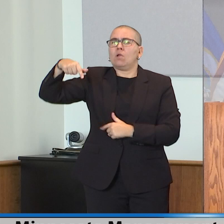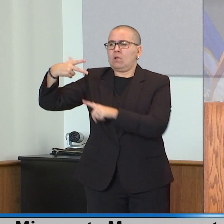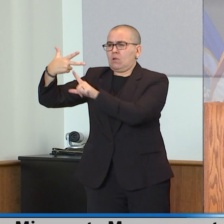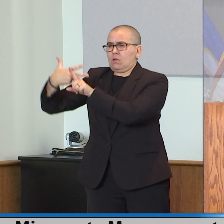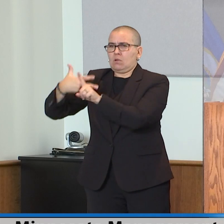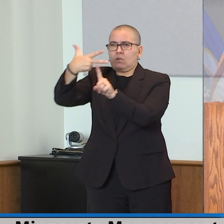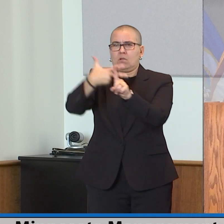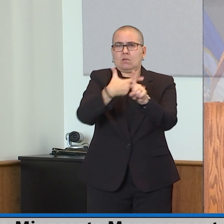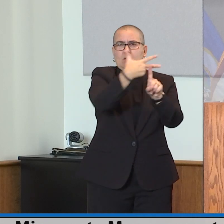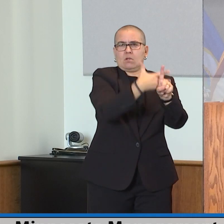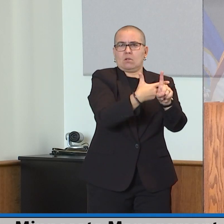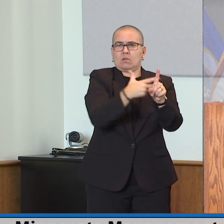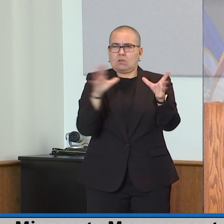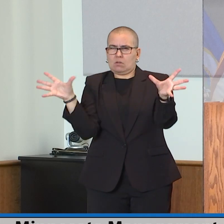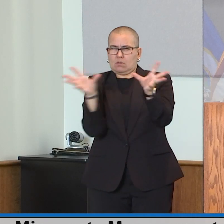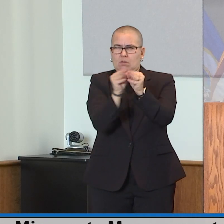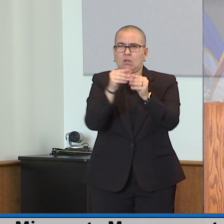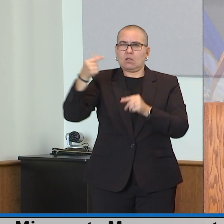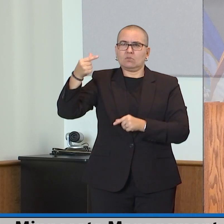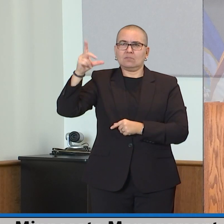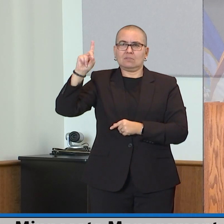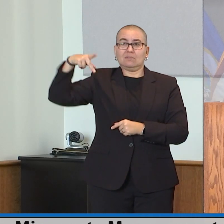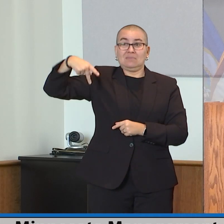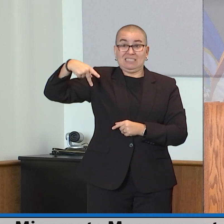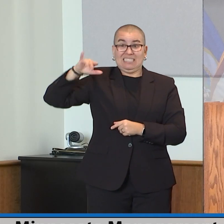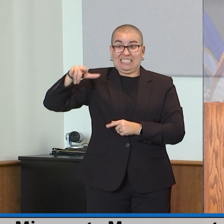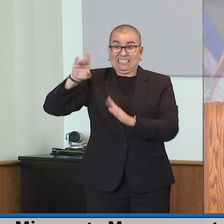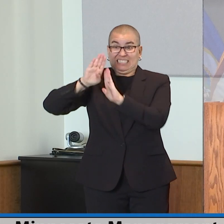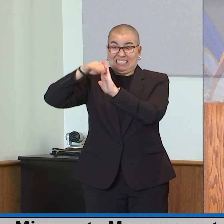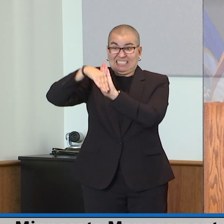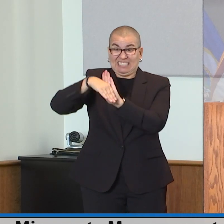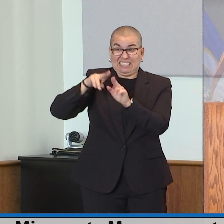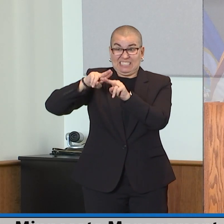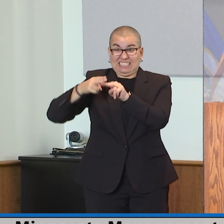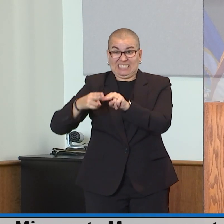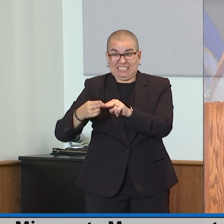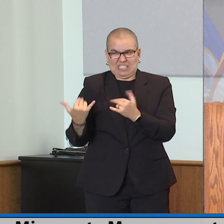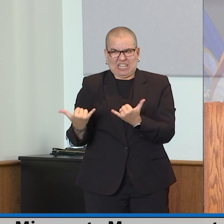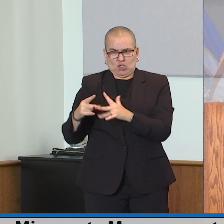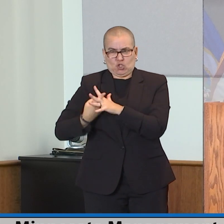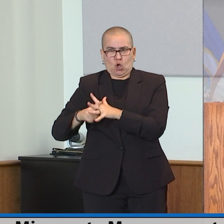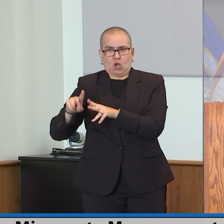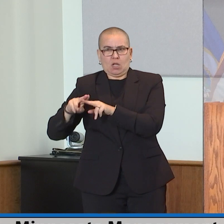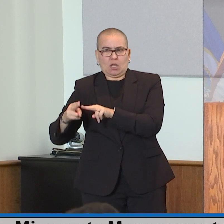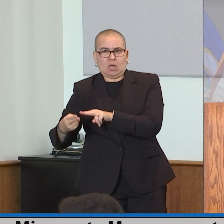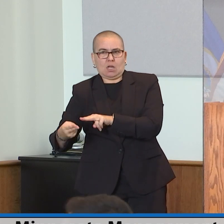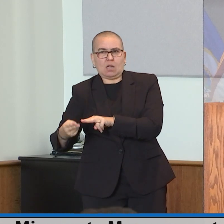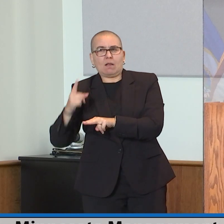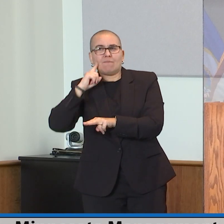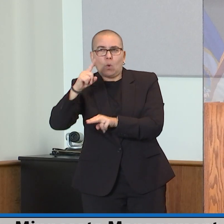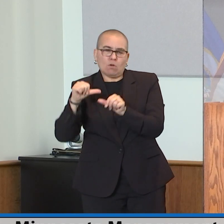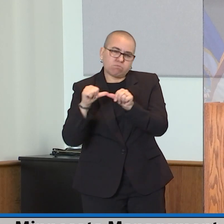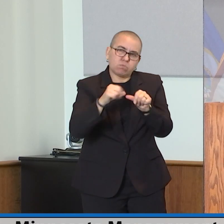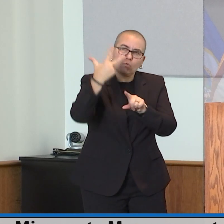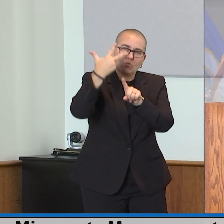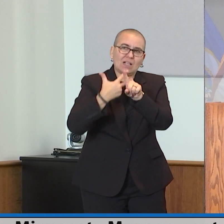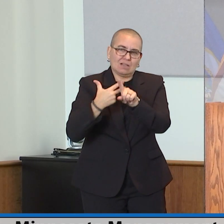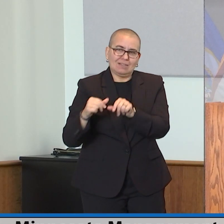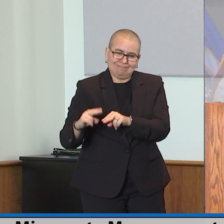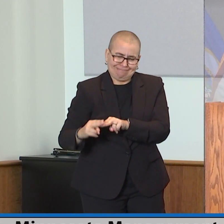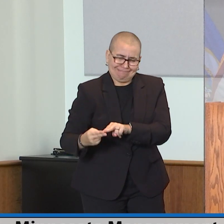starting now. So yes, by late next year. And the second question I had related to